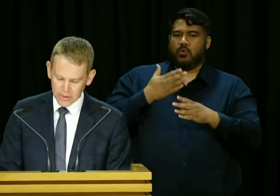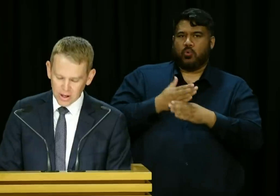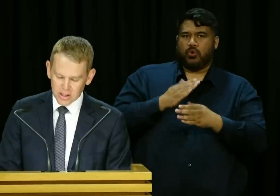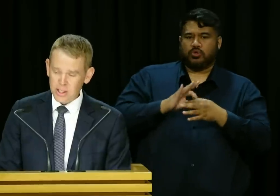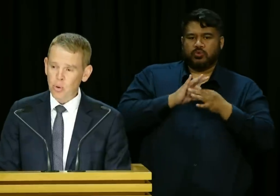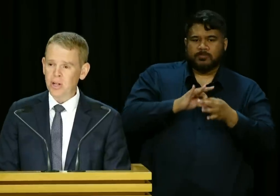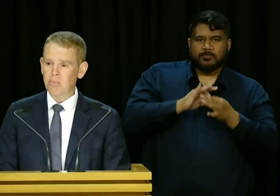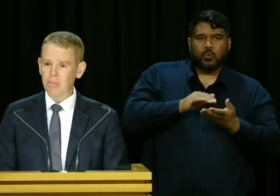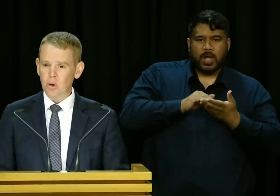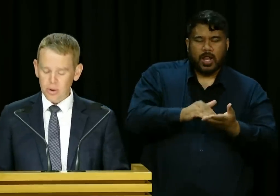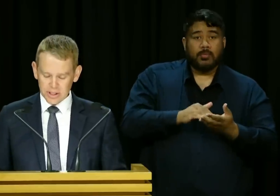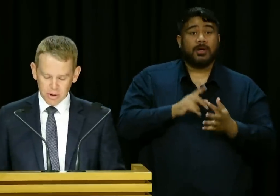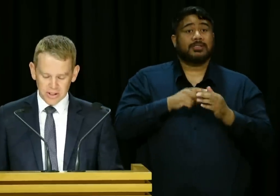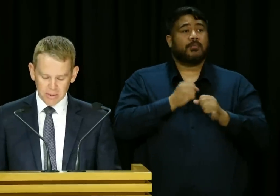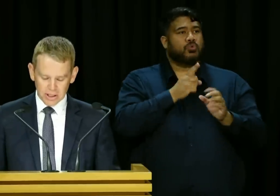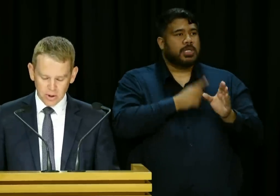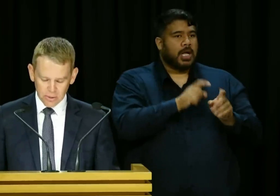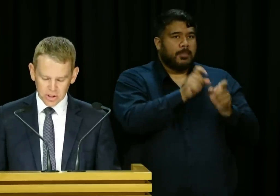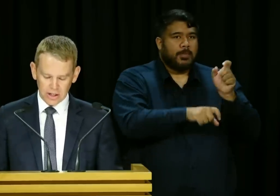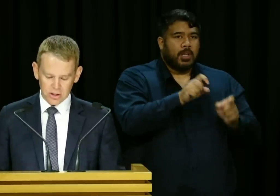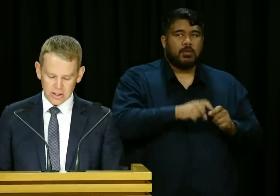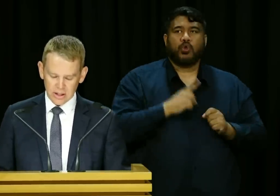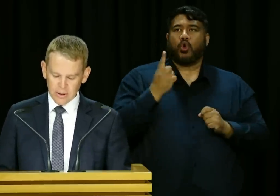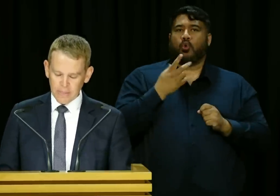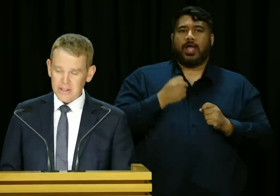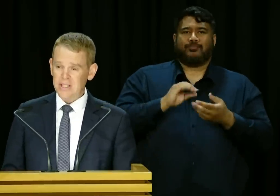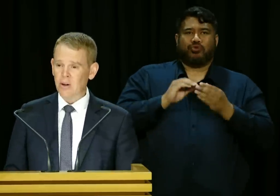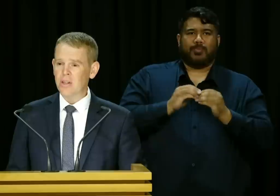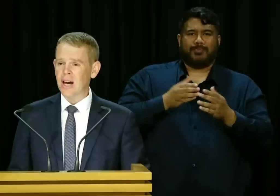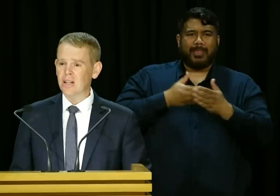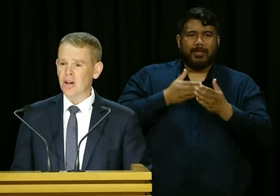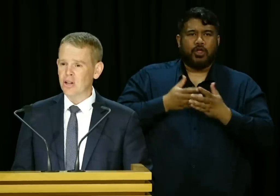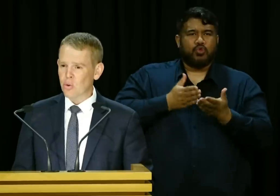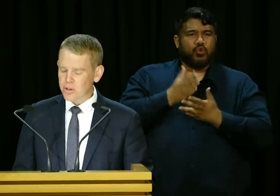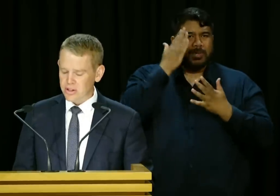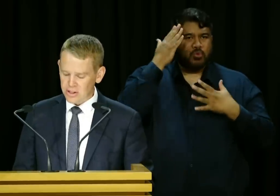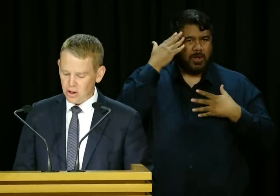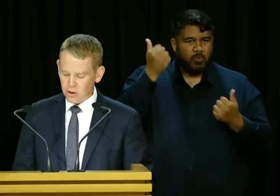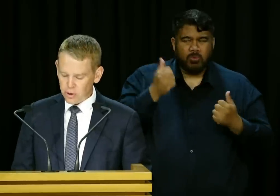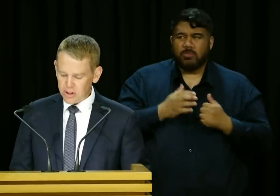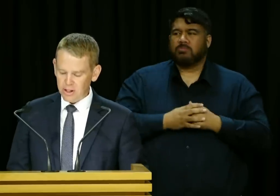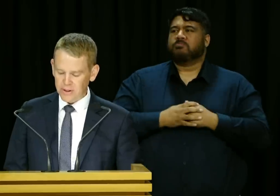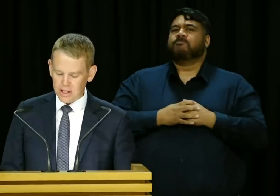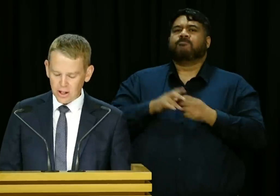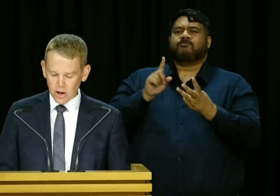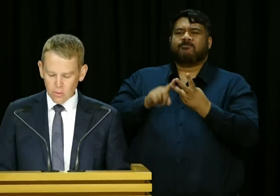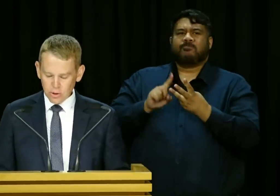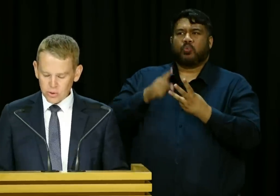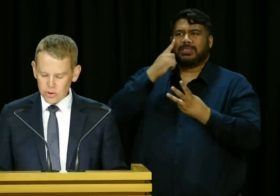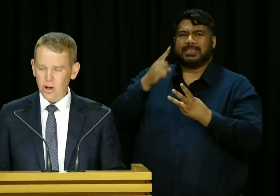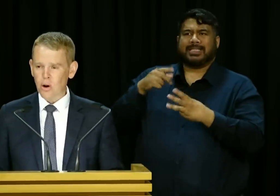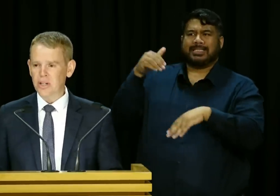people, to supporting people who are experiencing mental health challenges, to tackle the underlying causes of criminal offending,